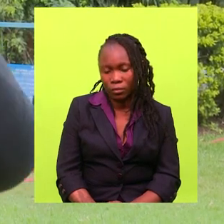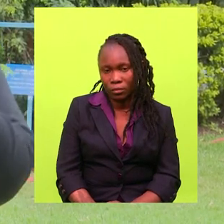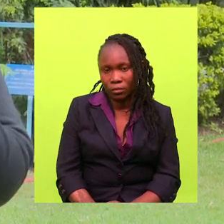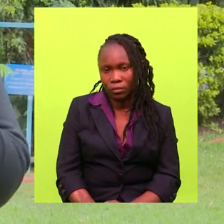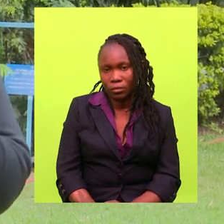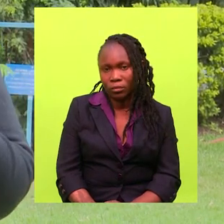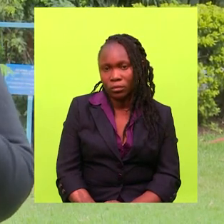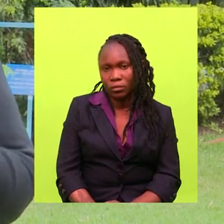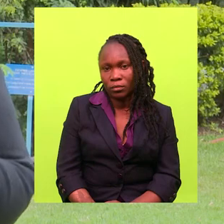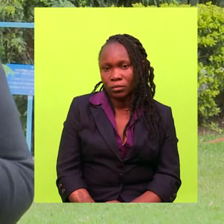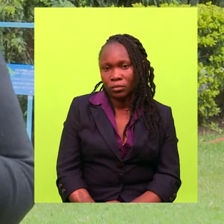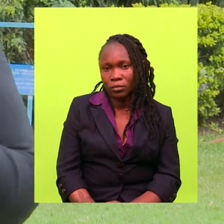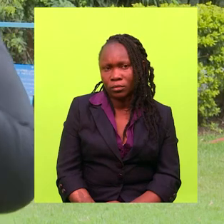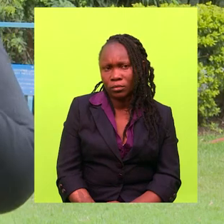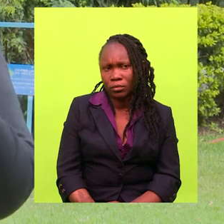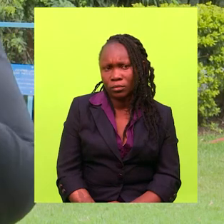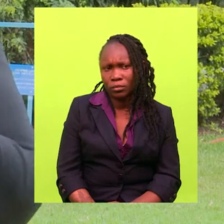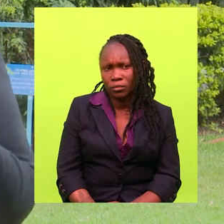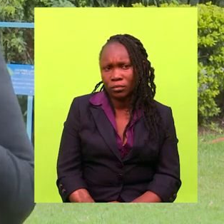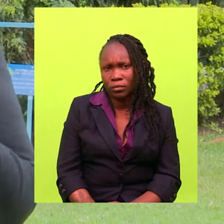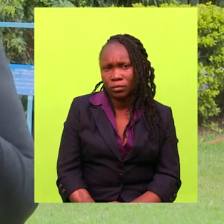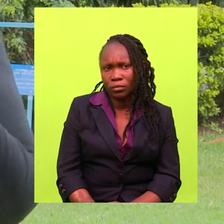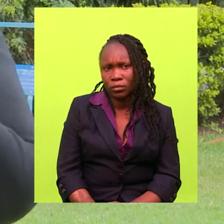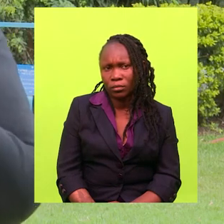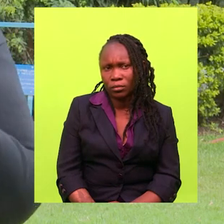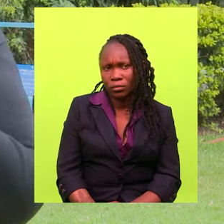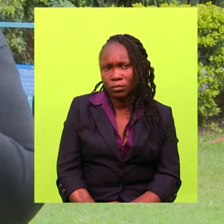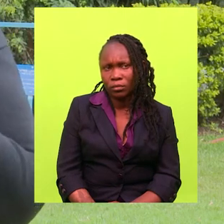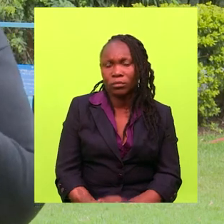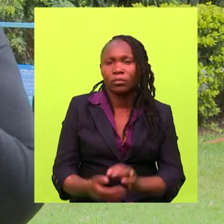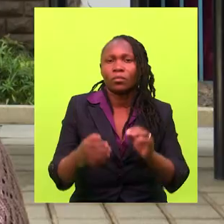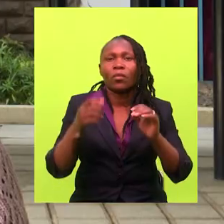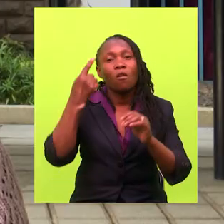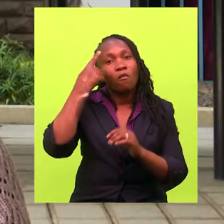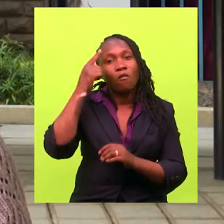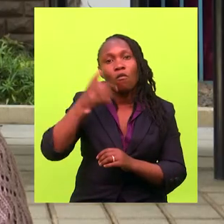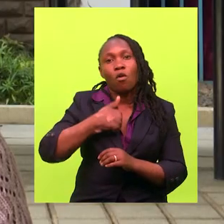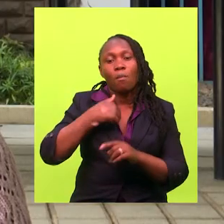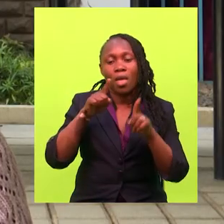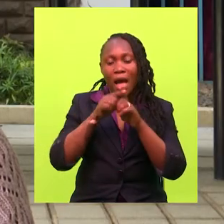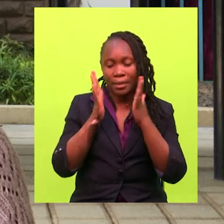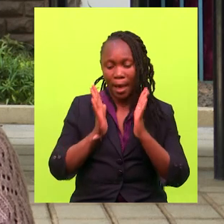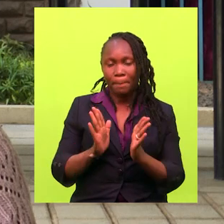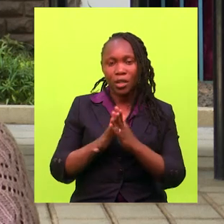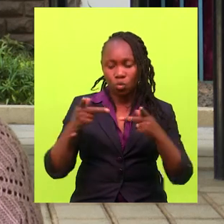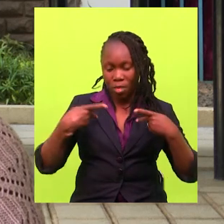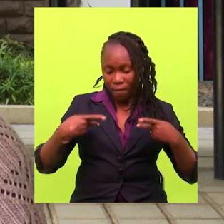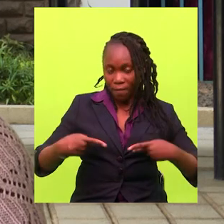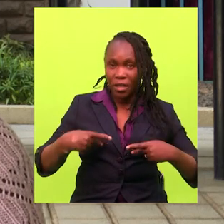of lacking the interpreter, because they didn't have full-time interpreters. For me, as a